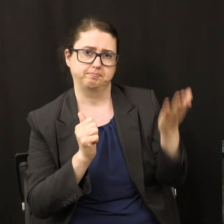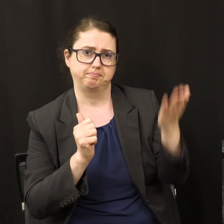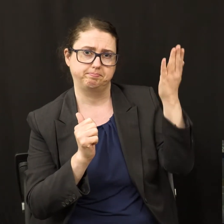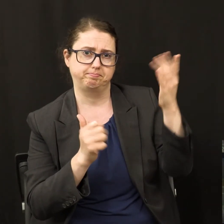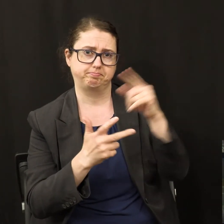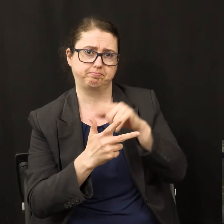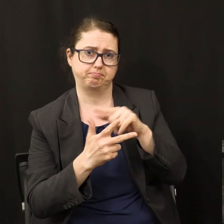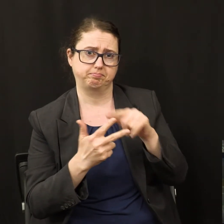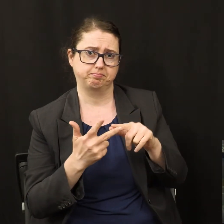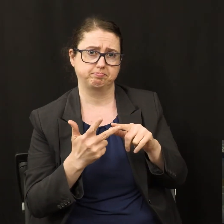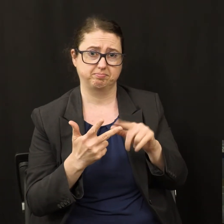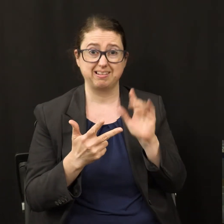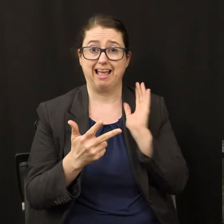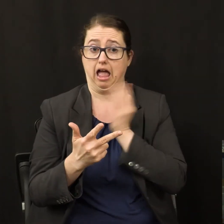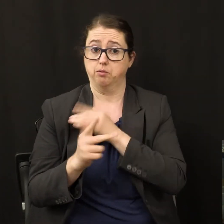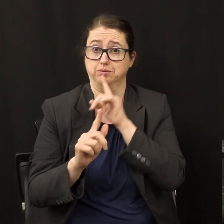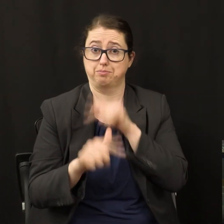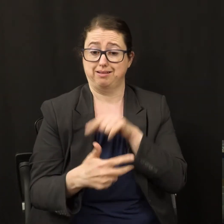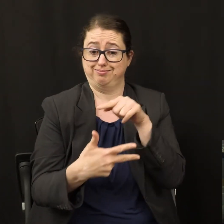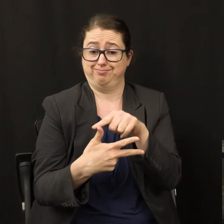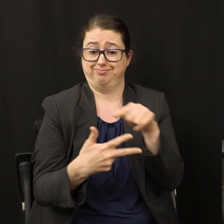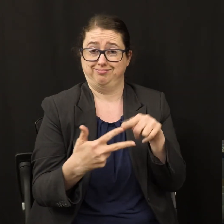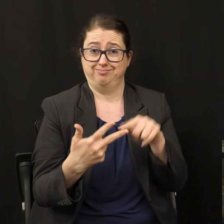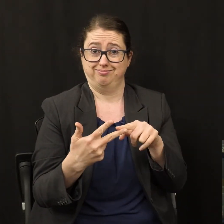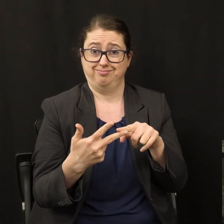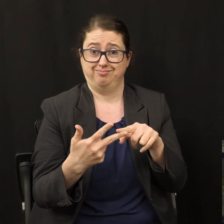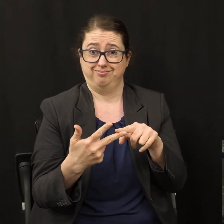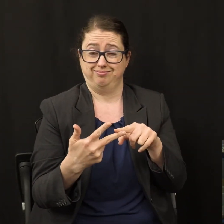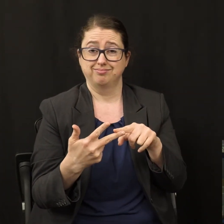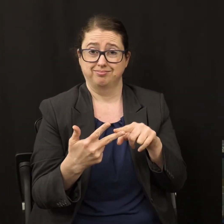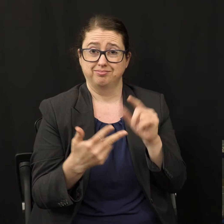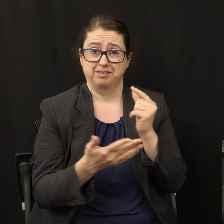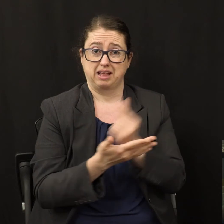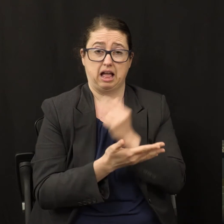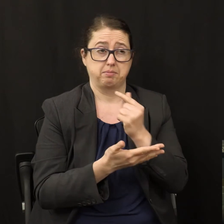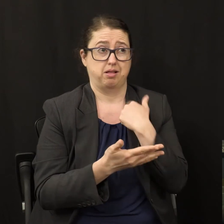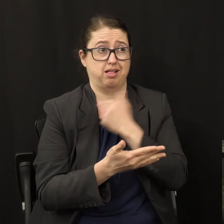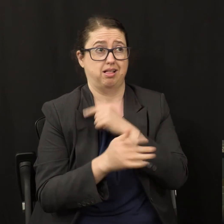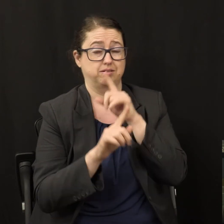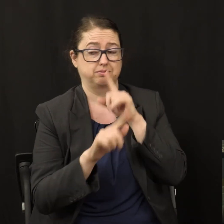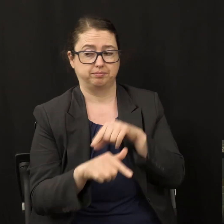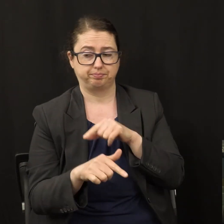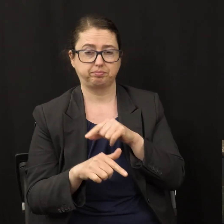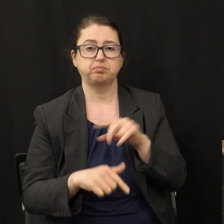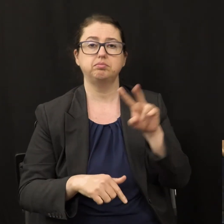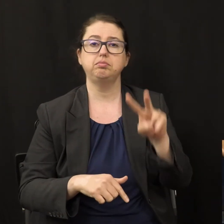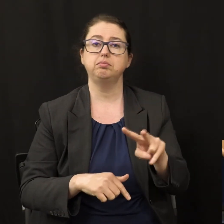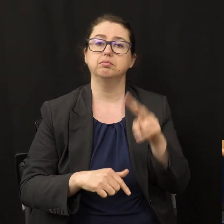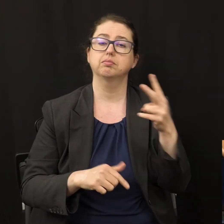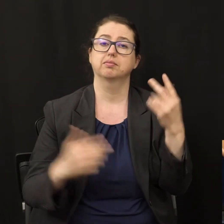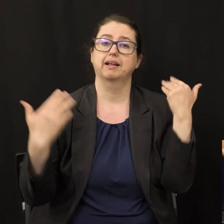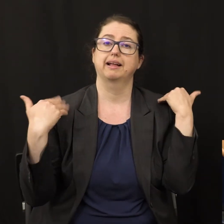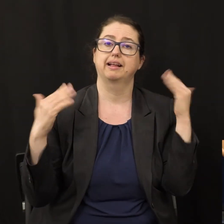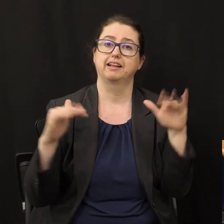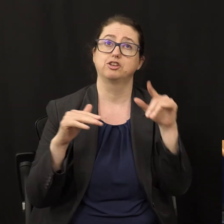That's our response to the gospel. Now, the second angel's message tells us that Babylon has fallen.